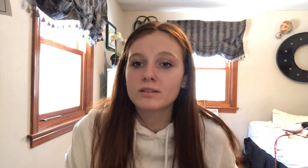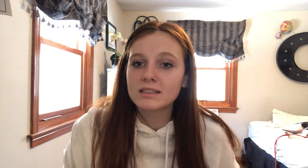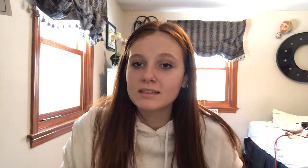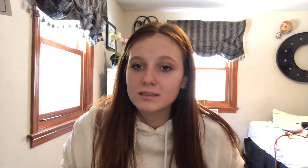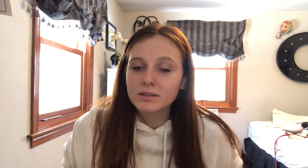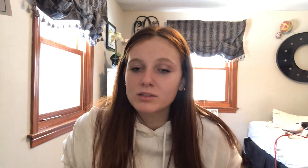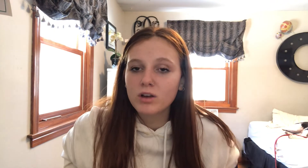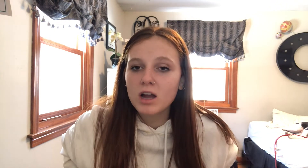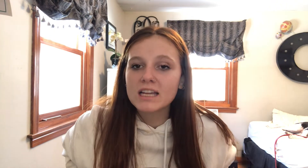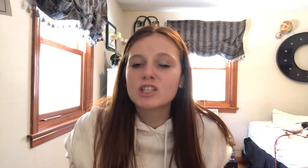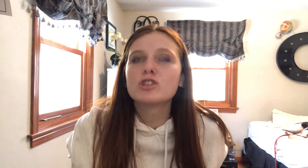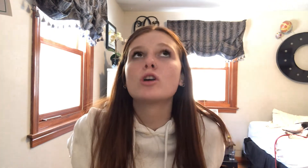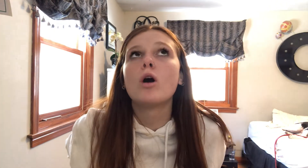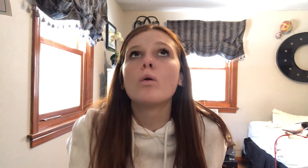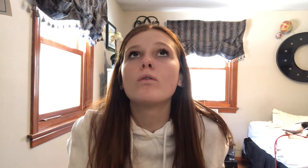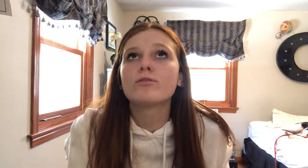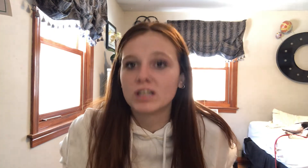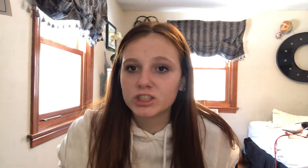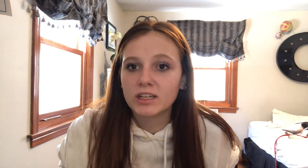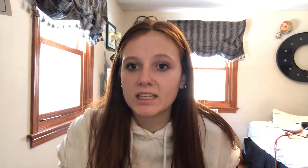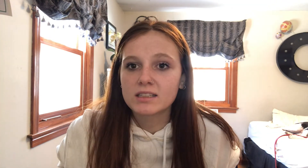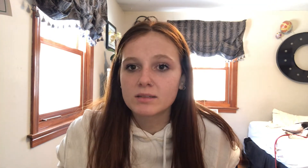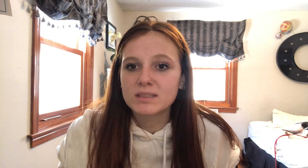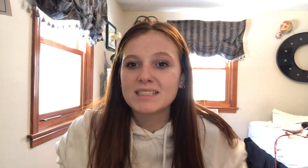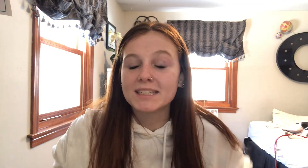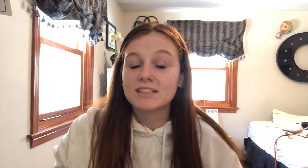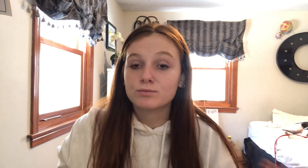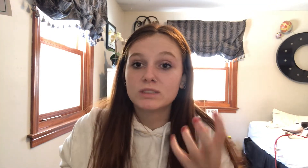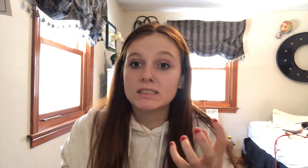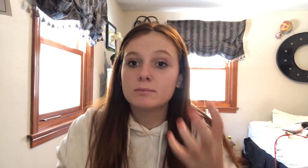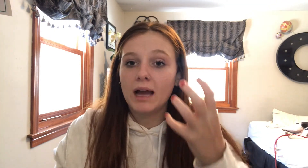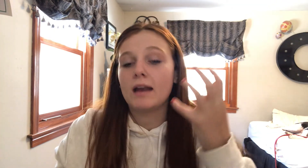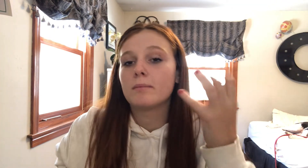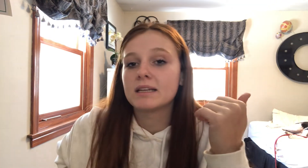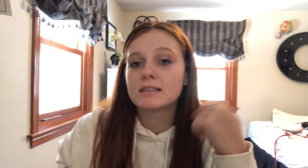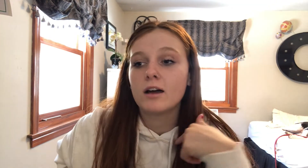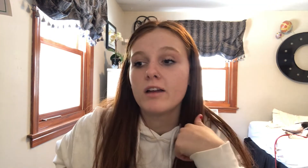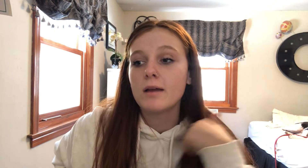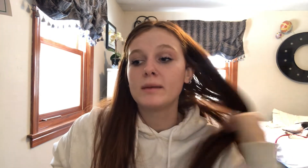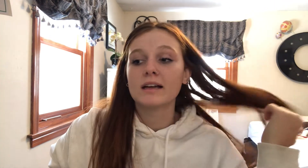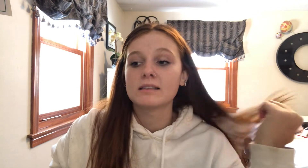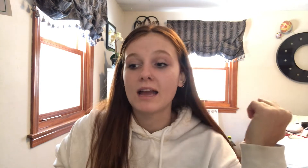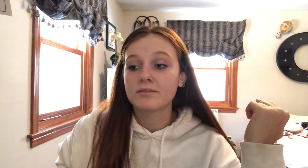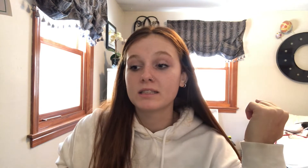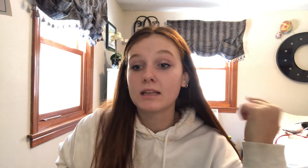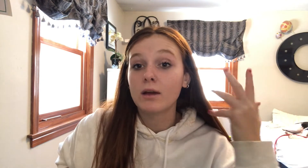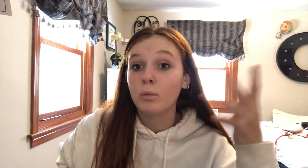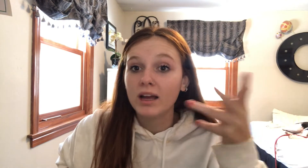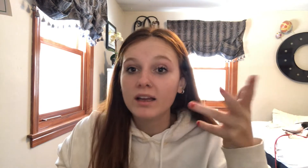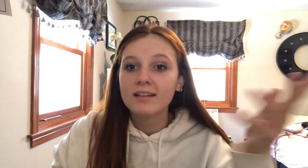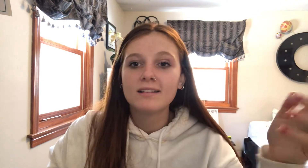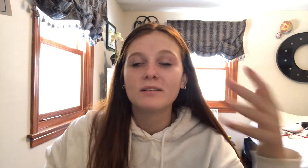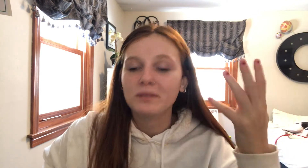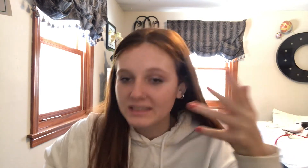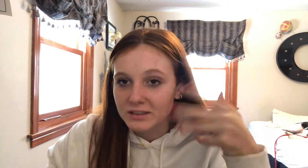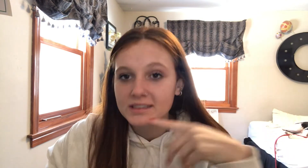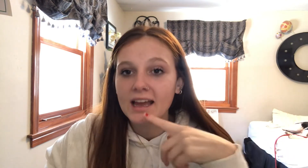see if something's wrong. It's so frustrating. Sometimes I get really mad at myself because I have to say, what, what did you say?